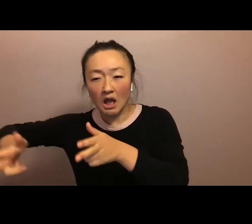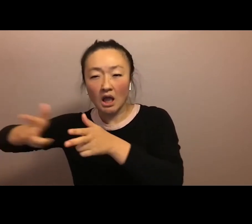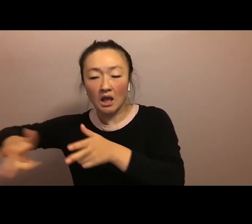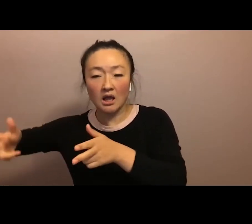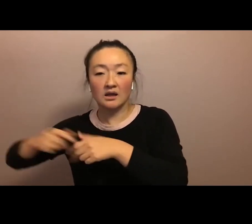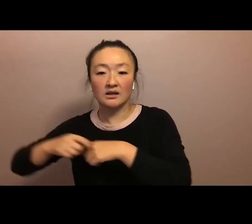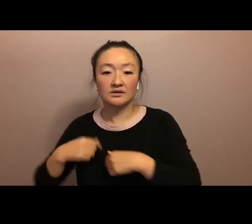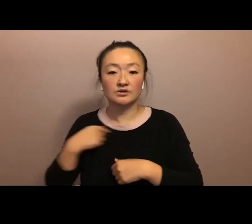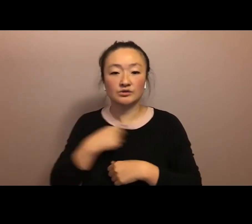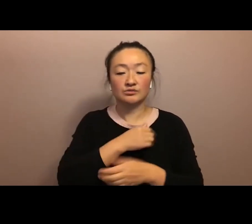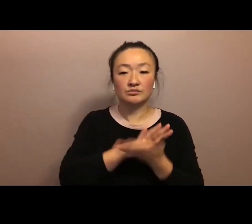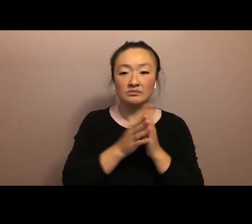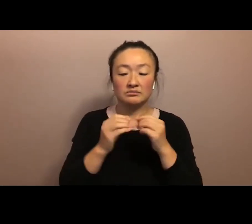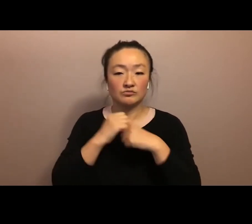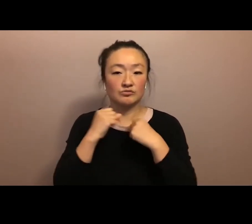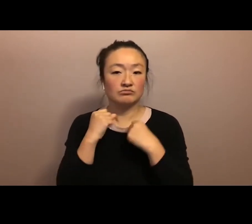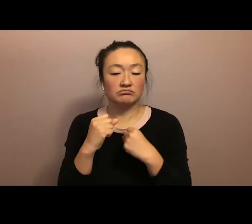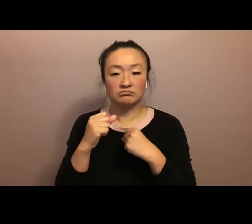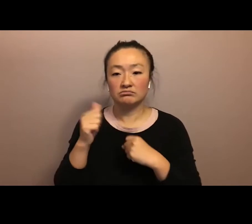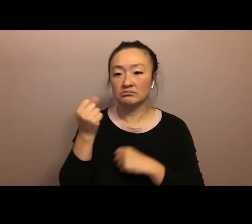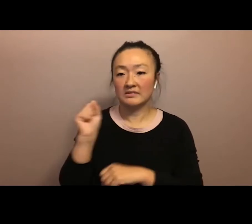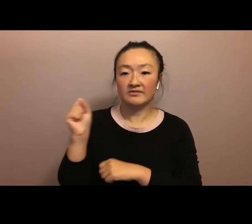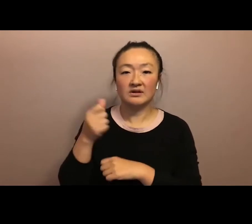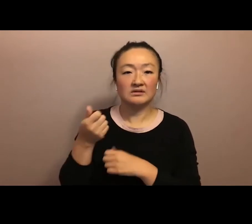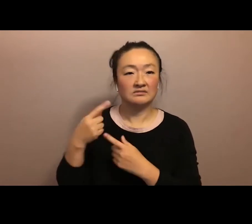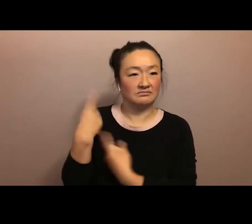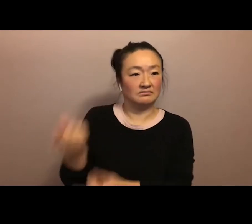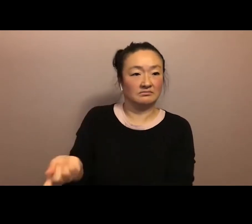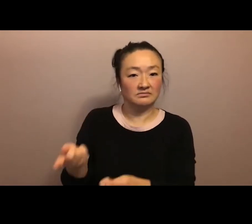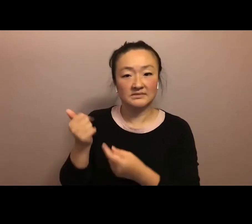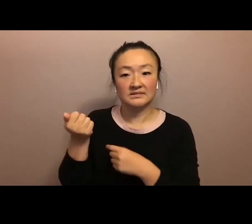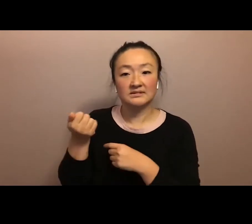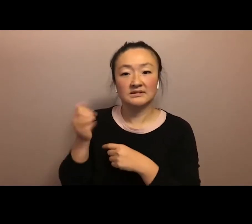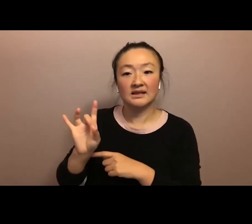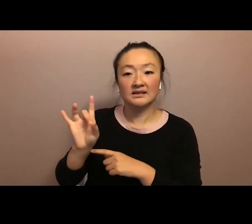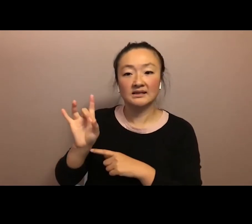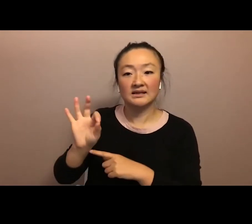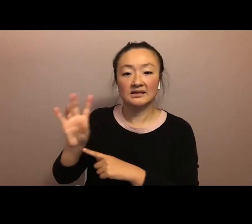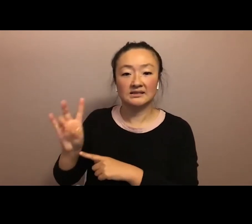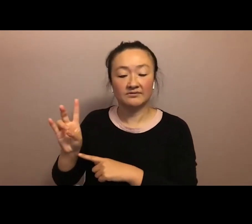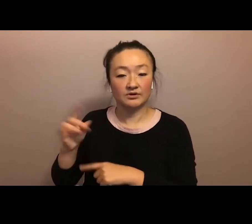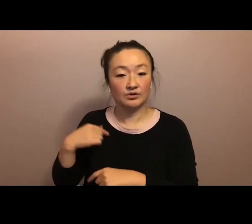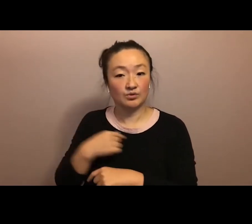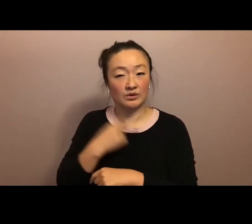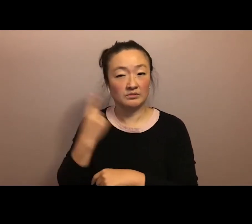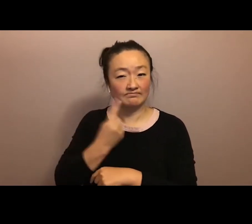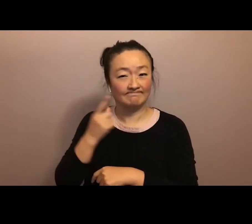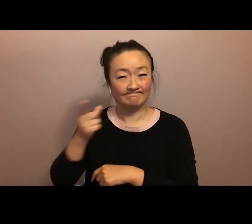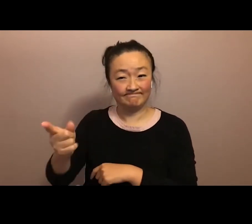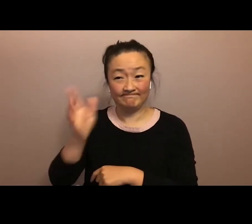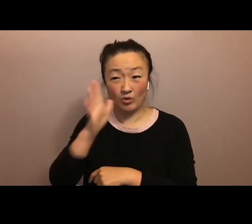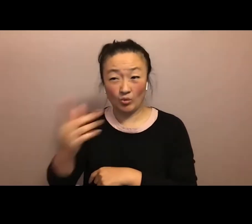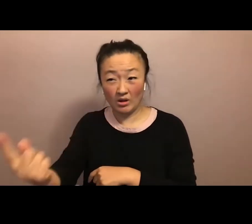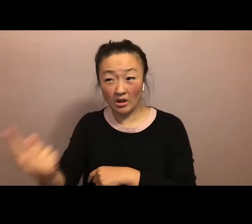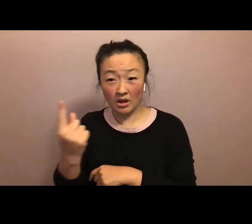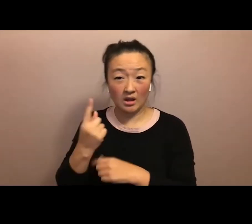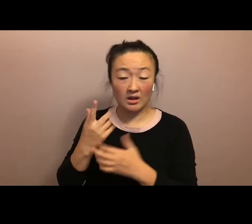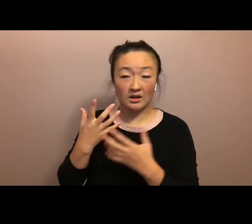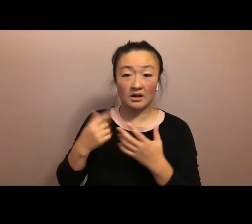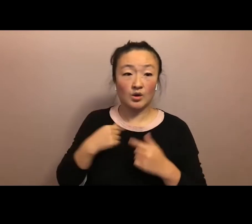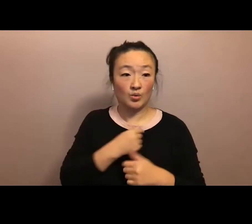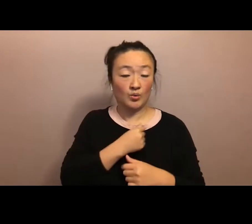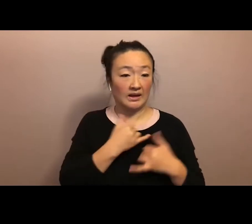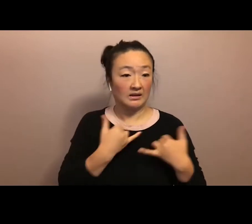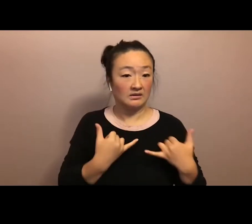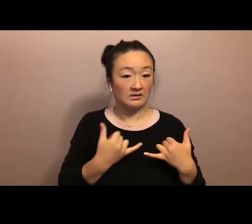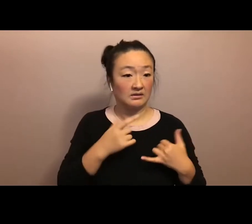people since the Kuei Petition Drive in 1897, we wondered if we would be met with a force that we, contemporary Kanaka,